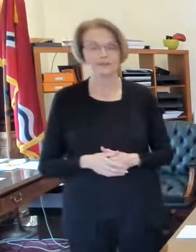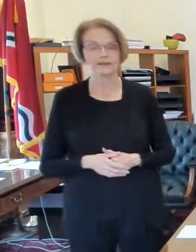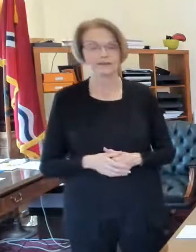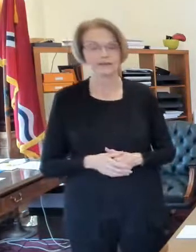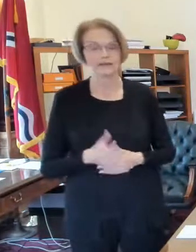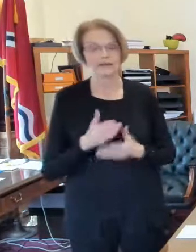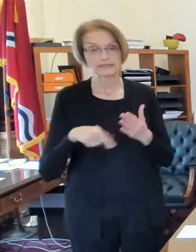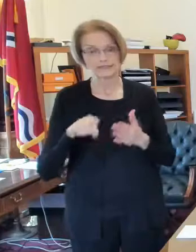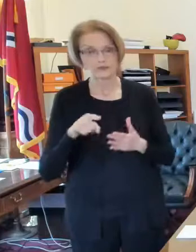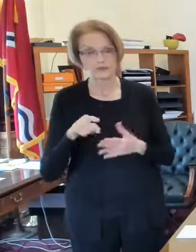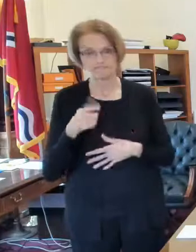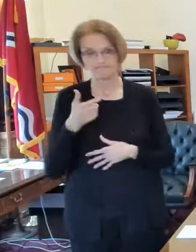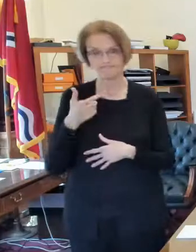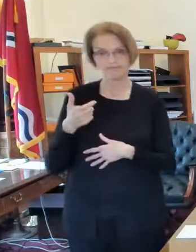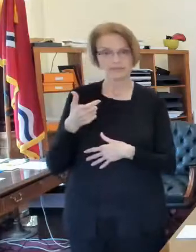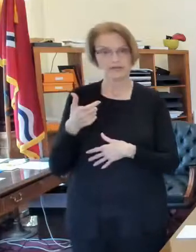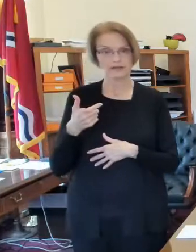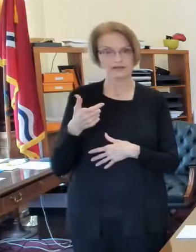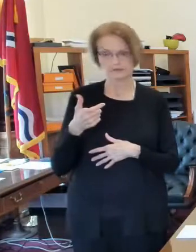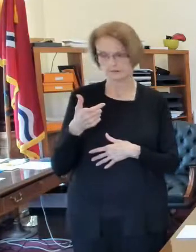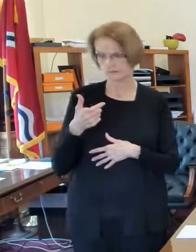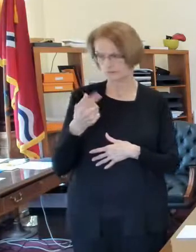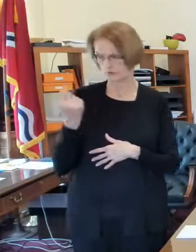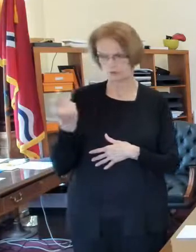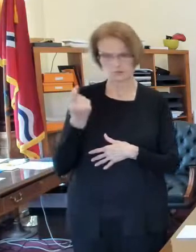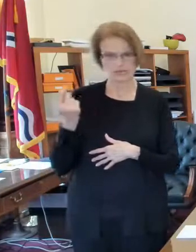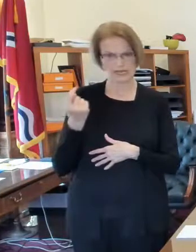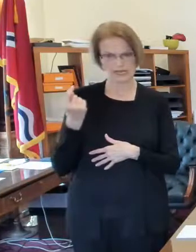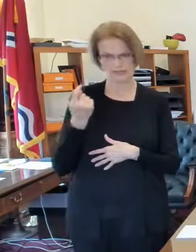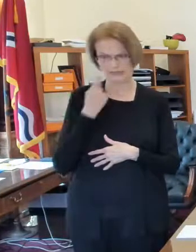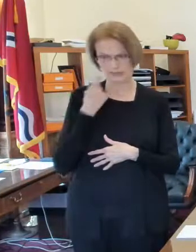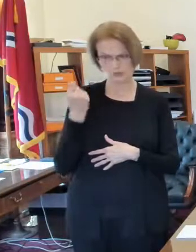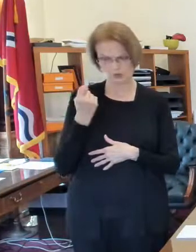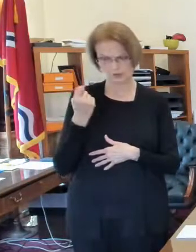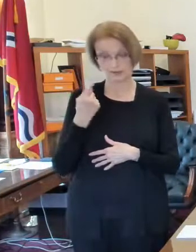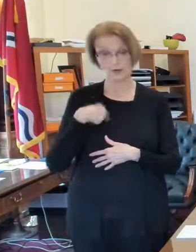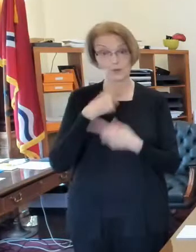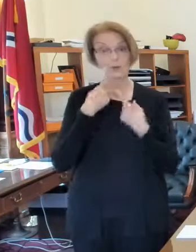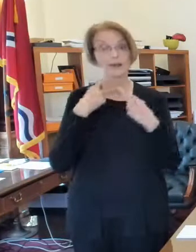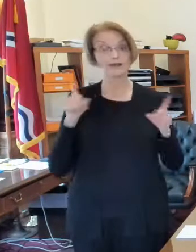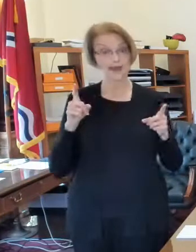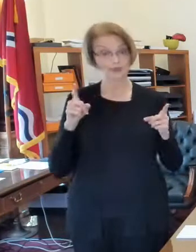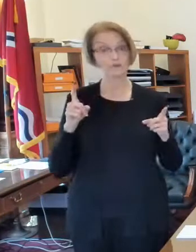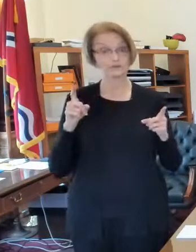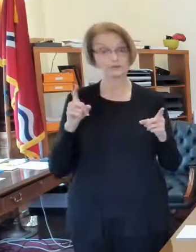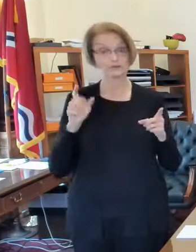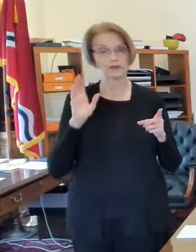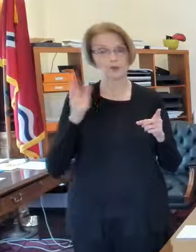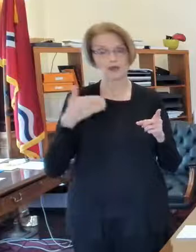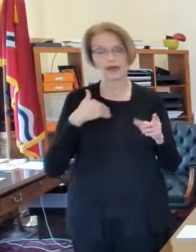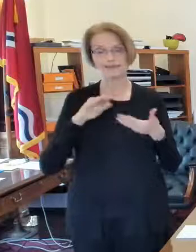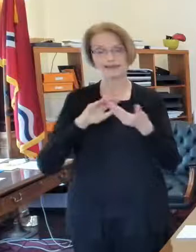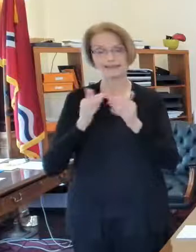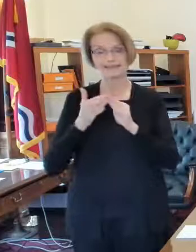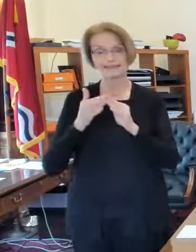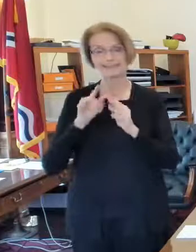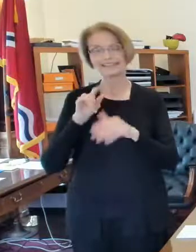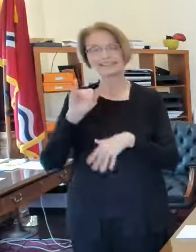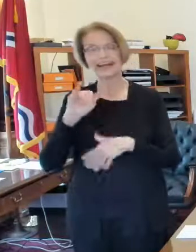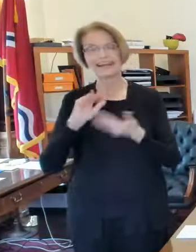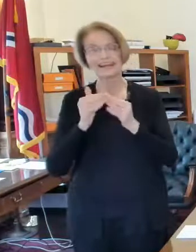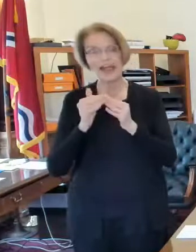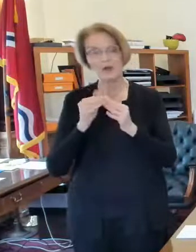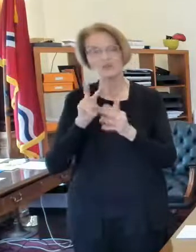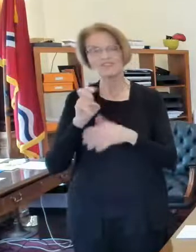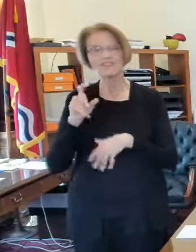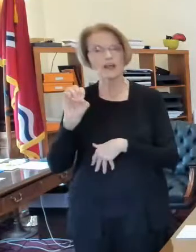some of you may have seen that on tuesday we announced that there will be a tiny house village